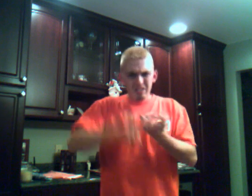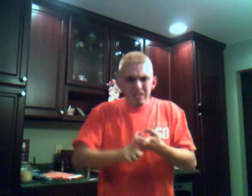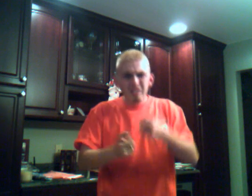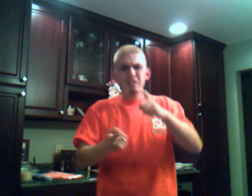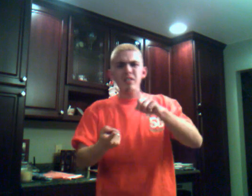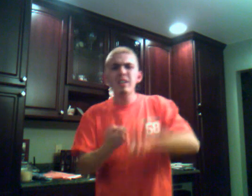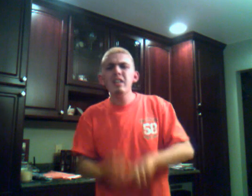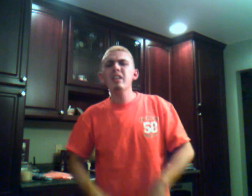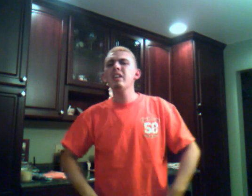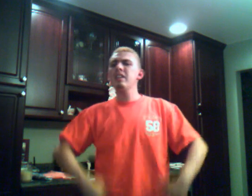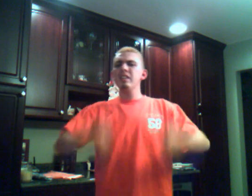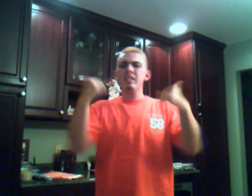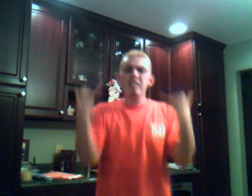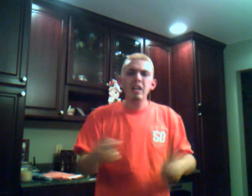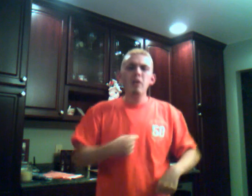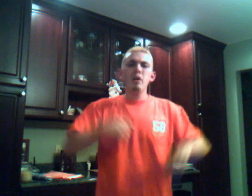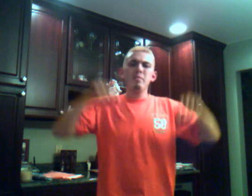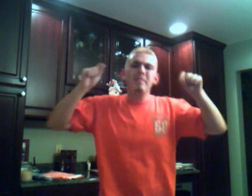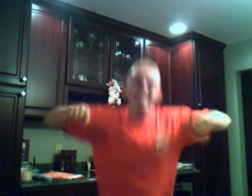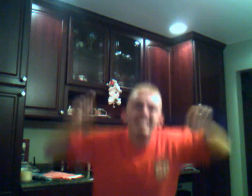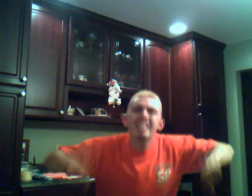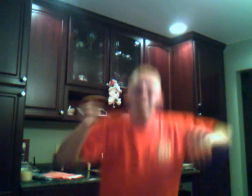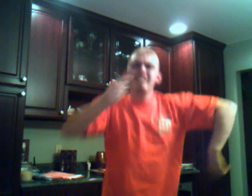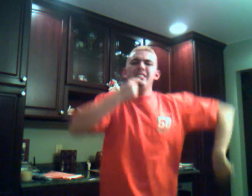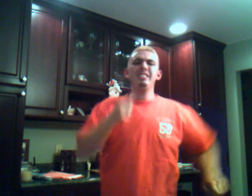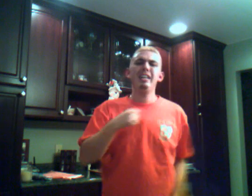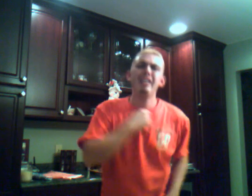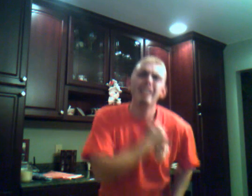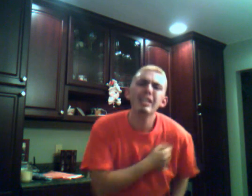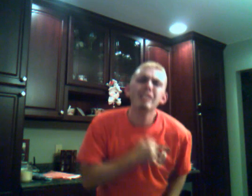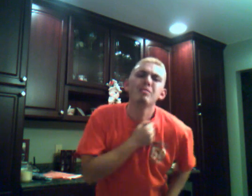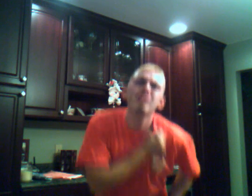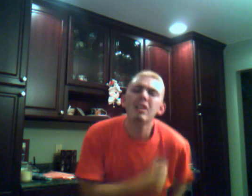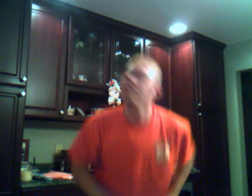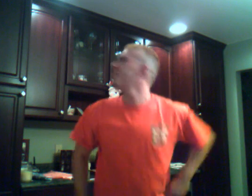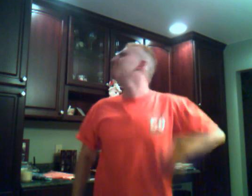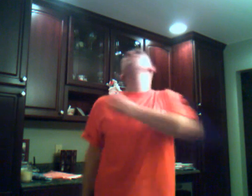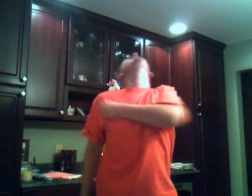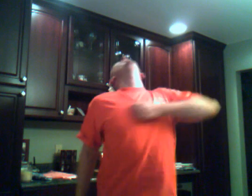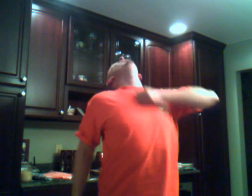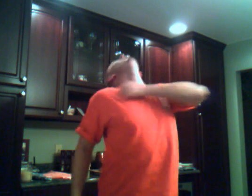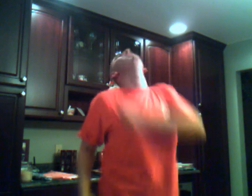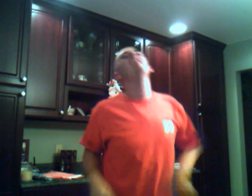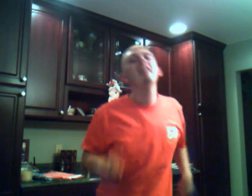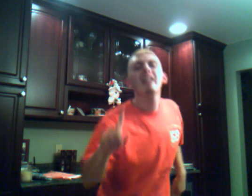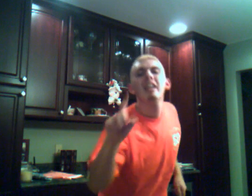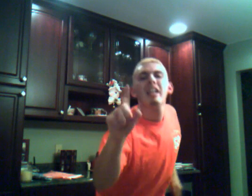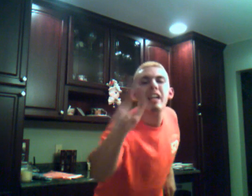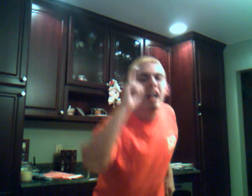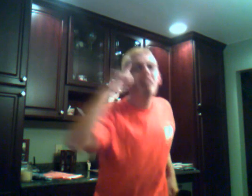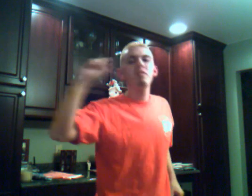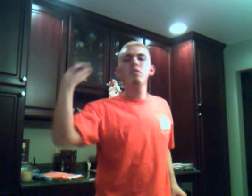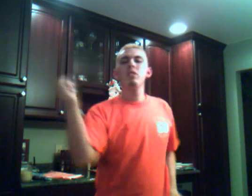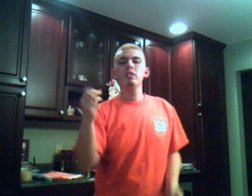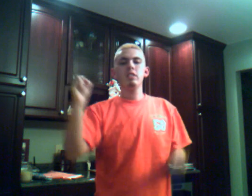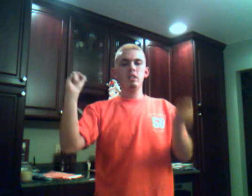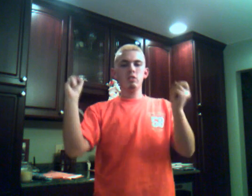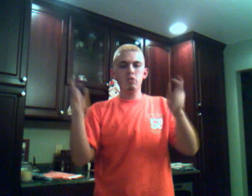who's afraid Now I'm here to say I'm sorry And ask for a second